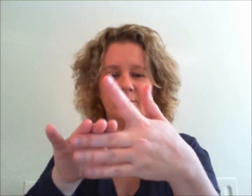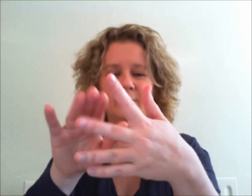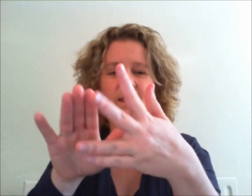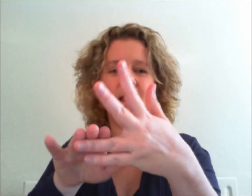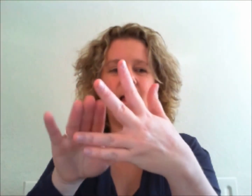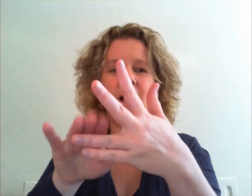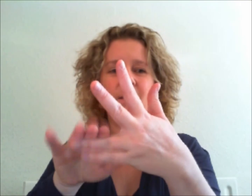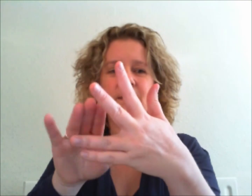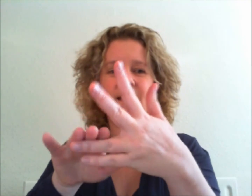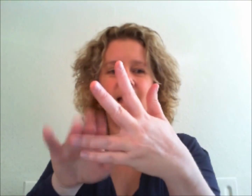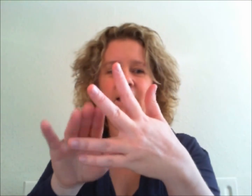I'm protected